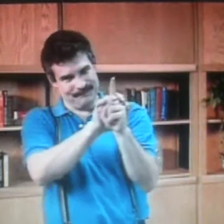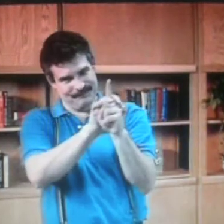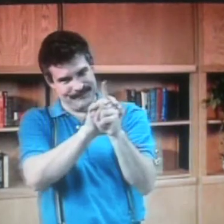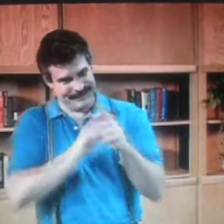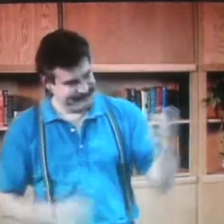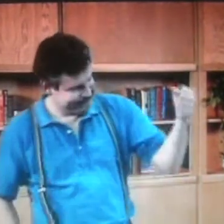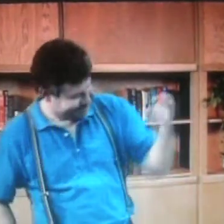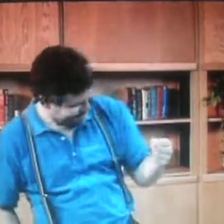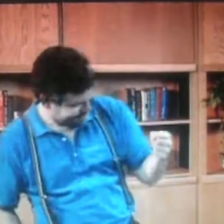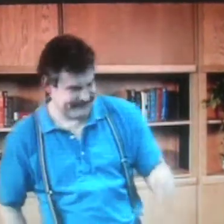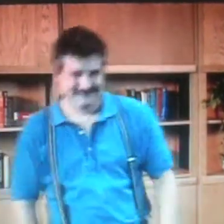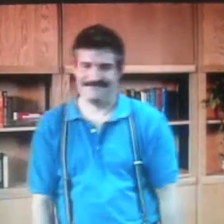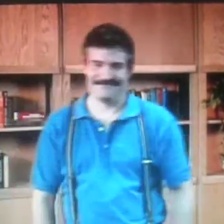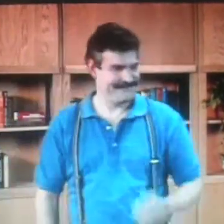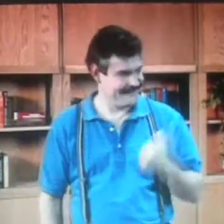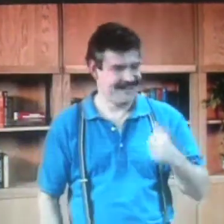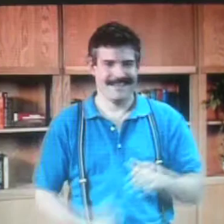And finally, the interpreter shows up.